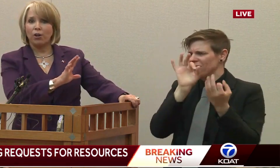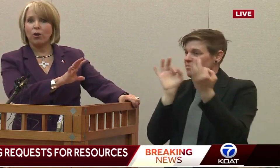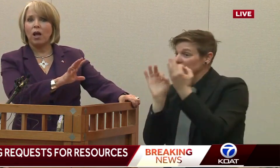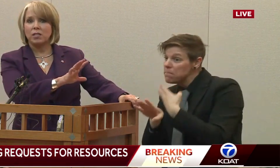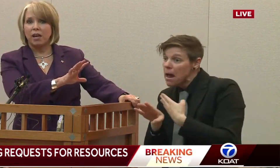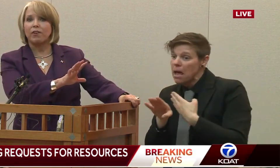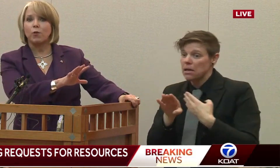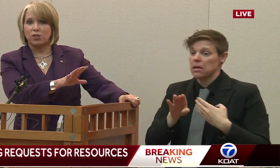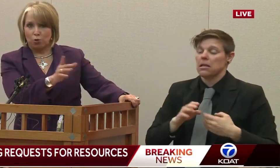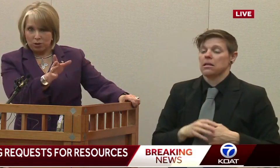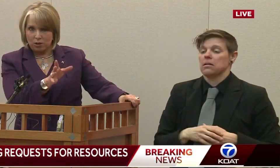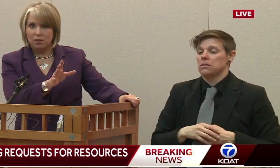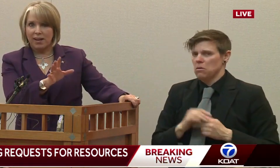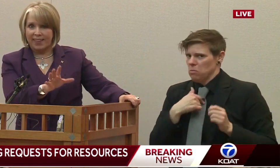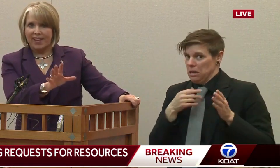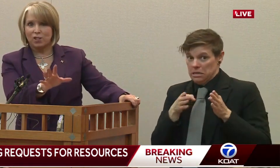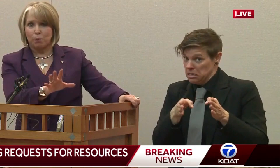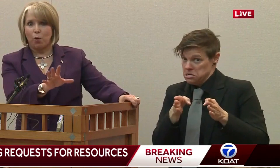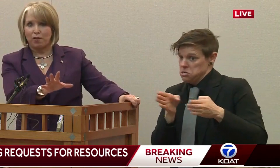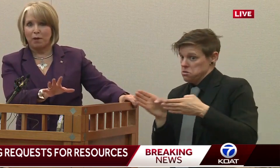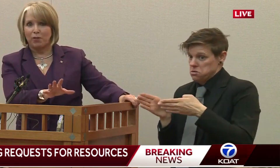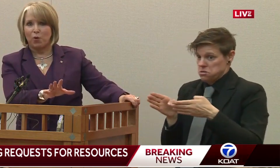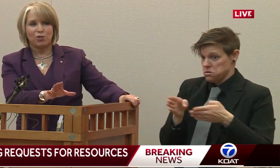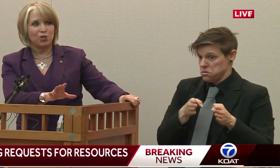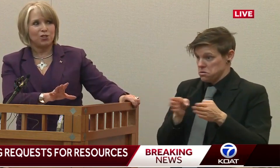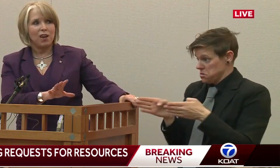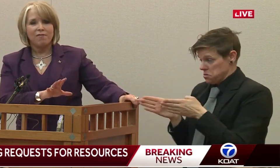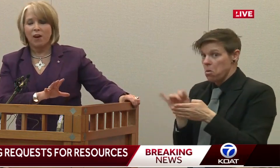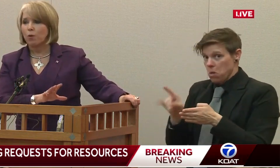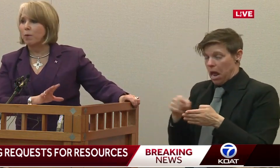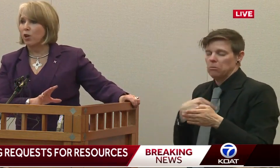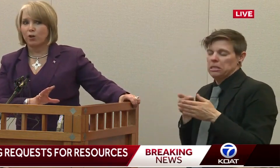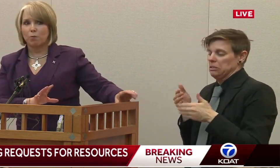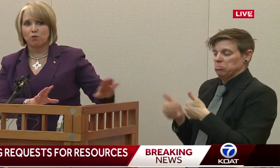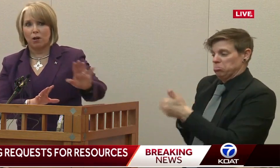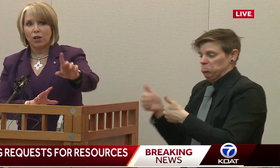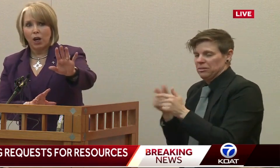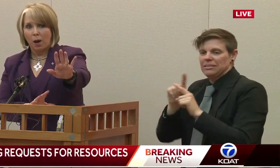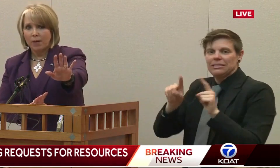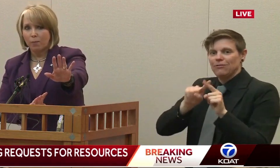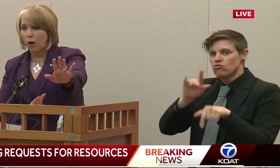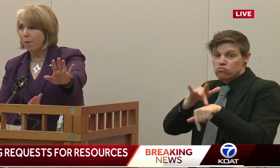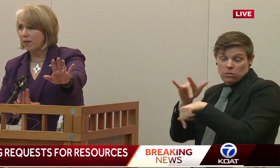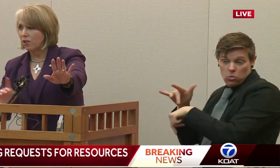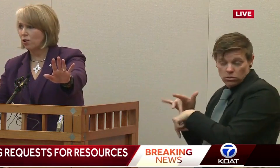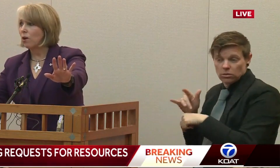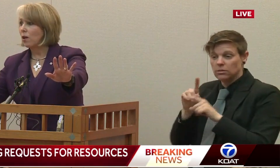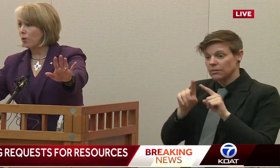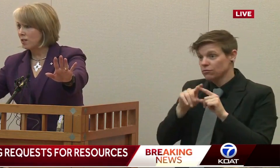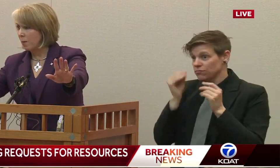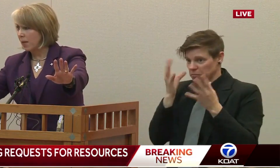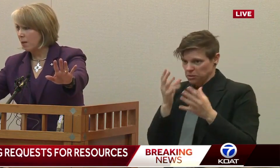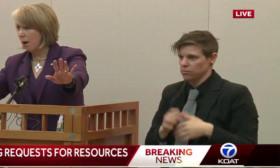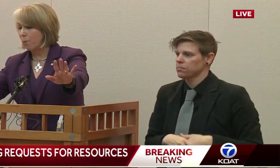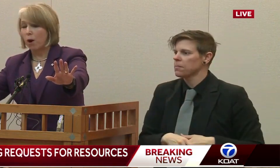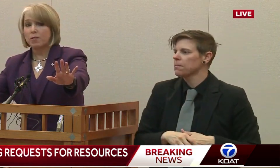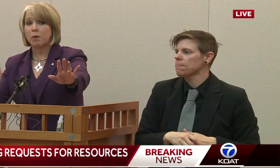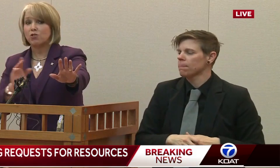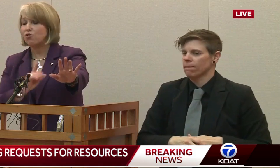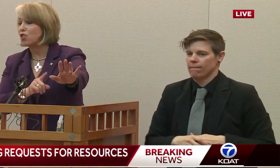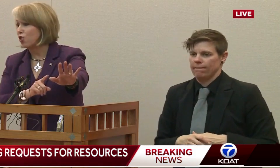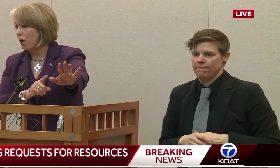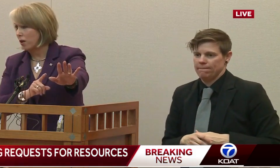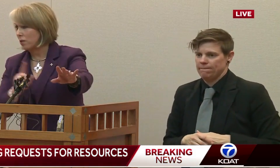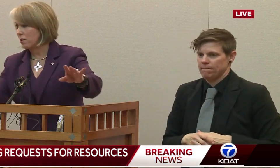that we are utilizing every resource, and that's the point of any of the questions that would be at our disposal. I'm going to come right back to you. Chris, I'm going to keep my